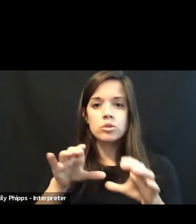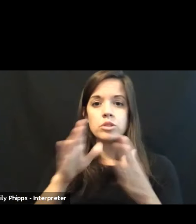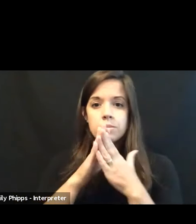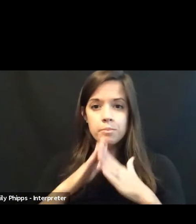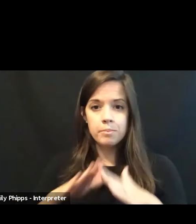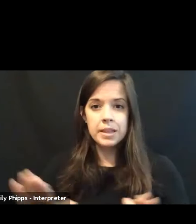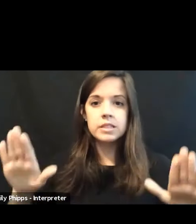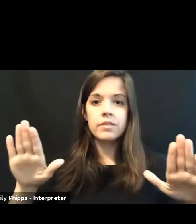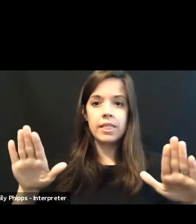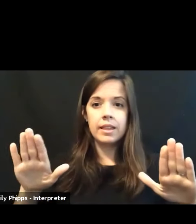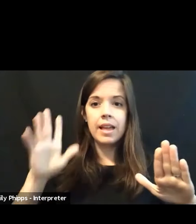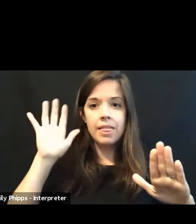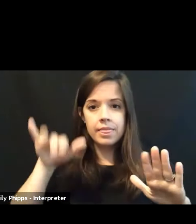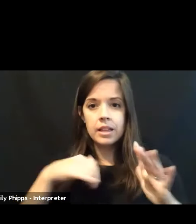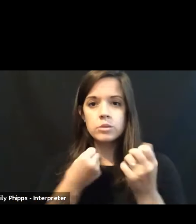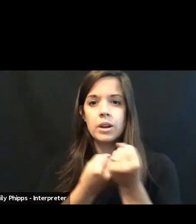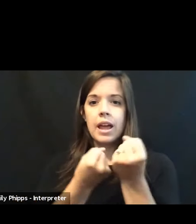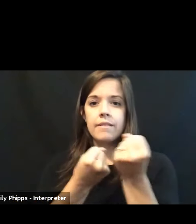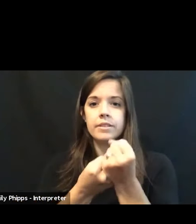that's what I advocate.